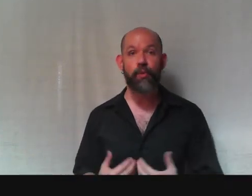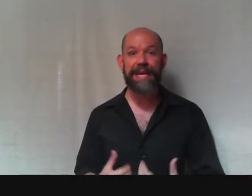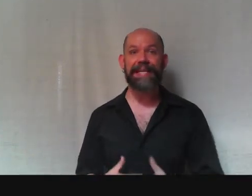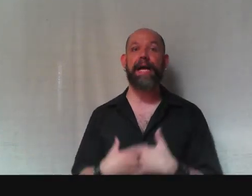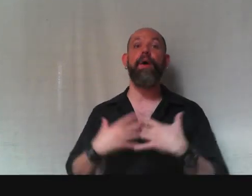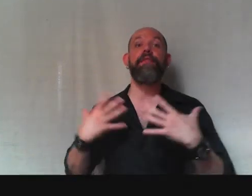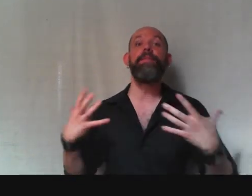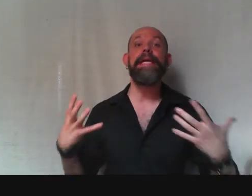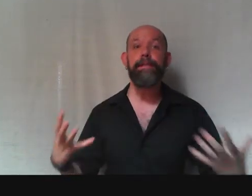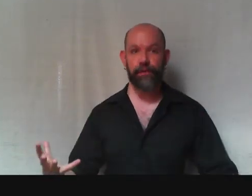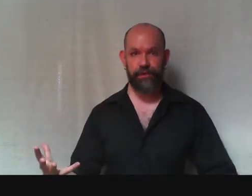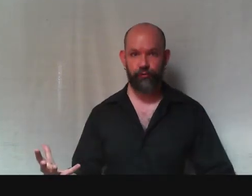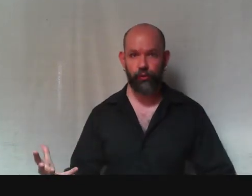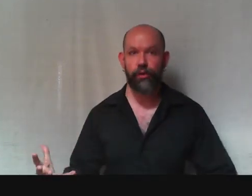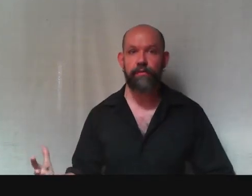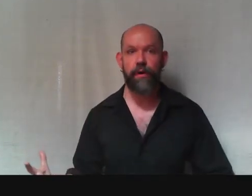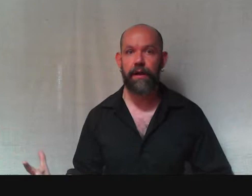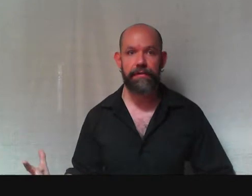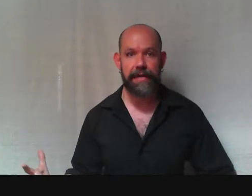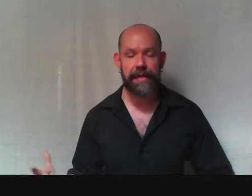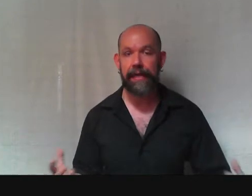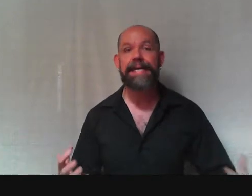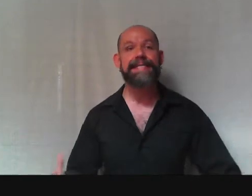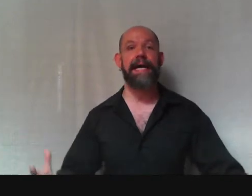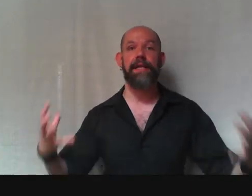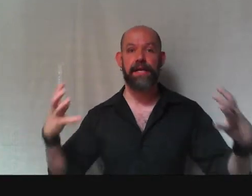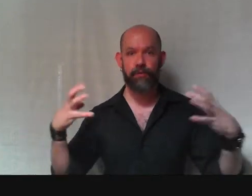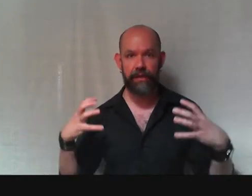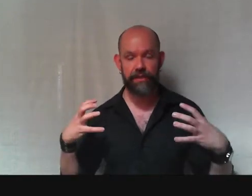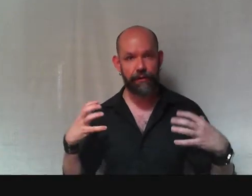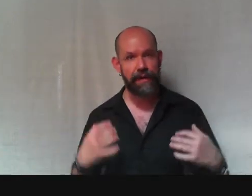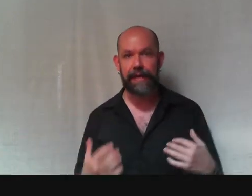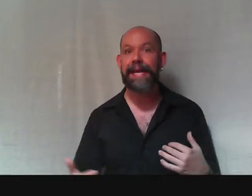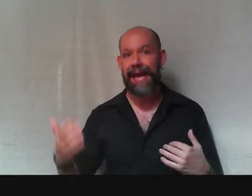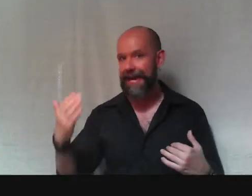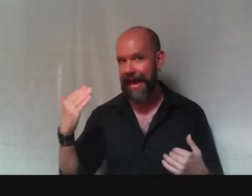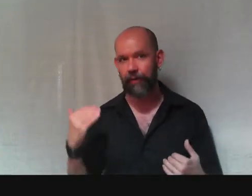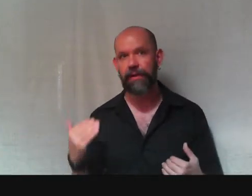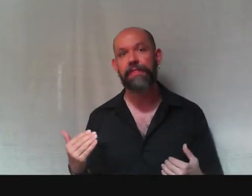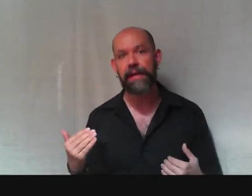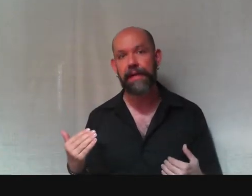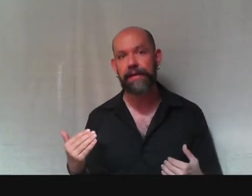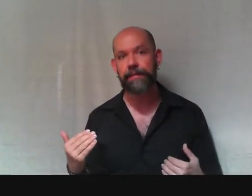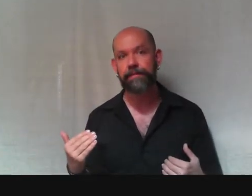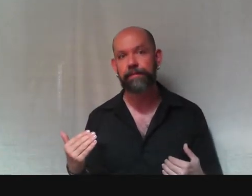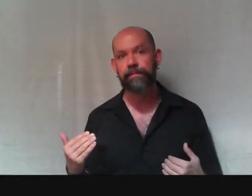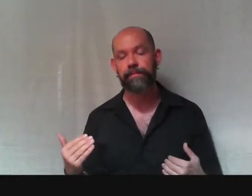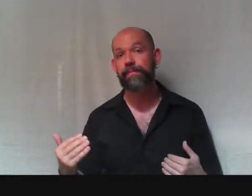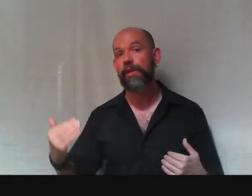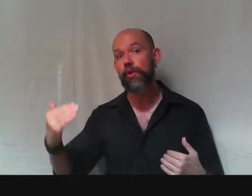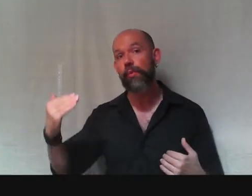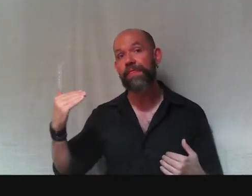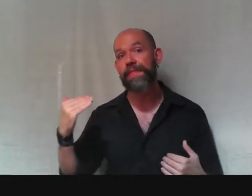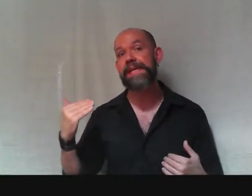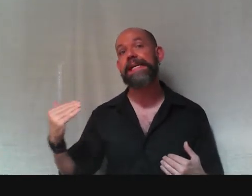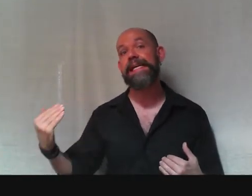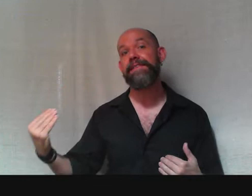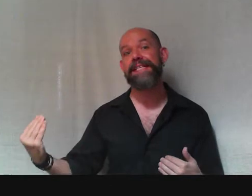We can allow other people to rule over thinking, tell us what to think and how to think it. When thinking gives